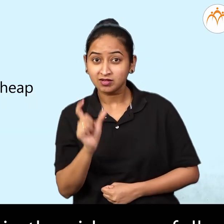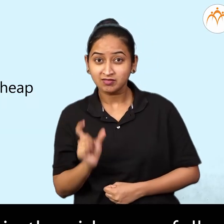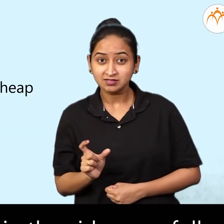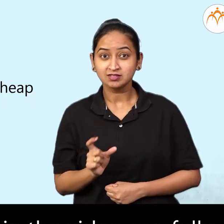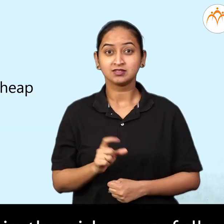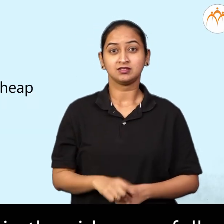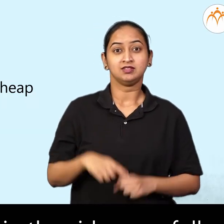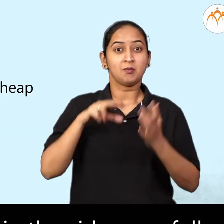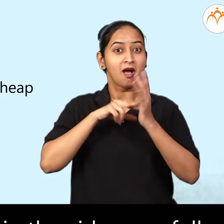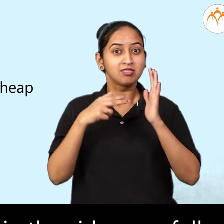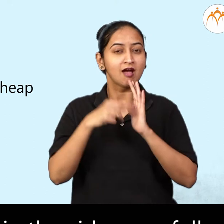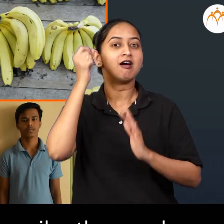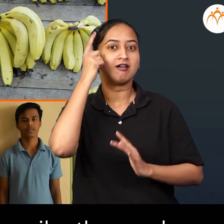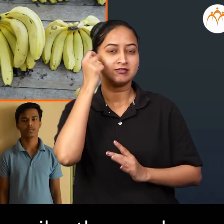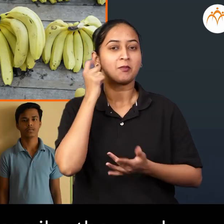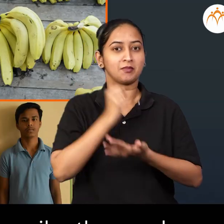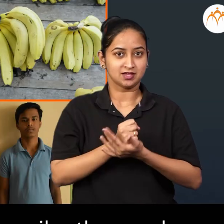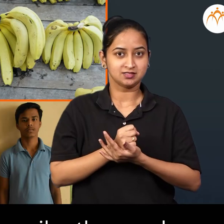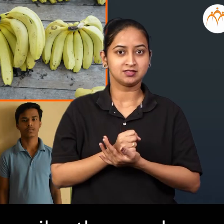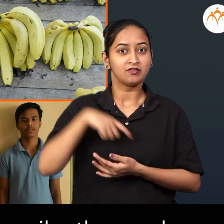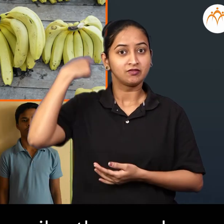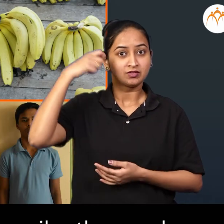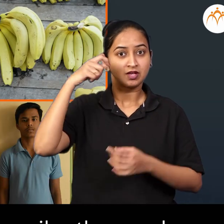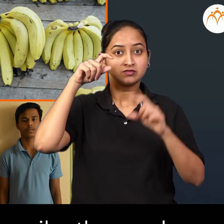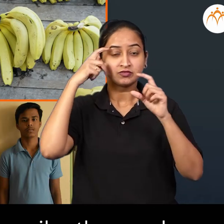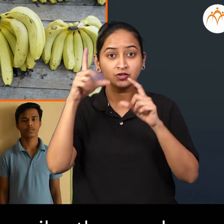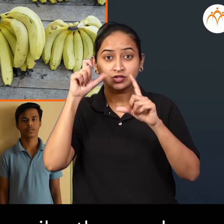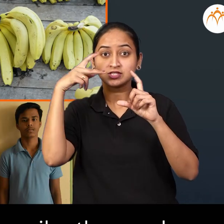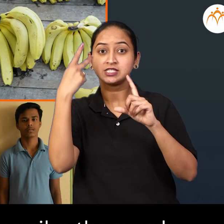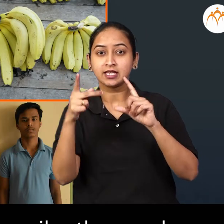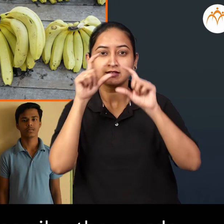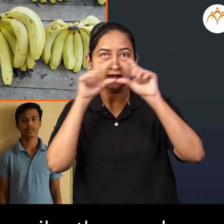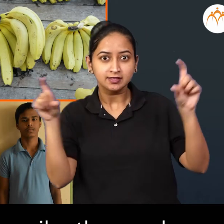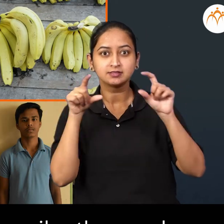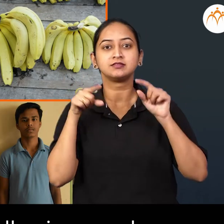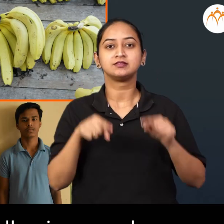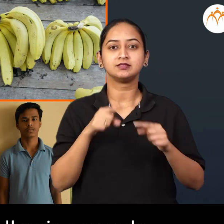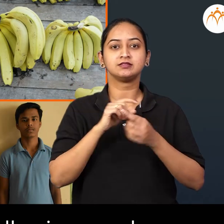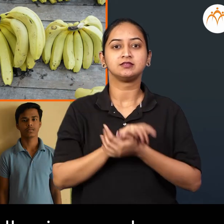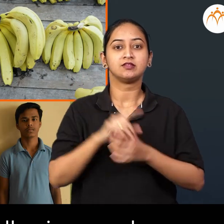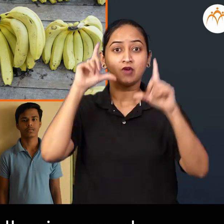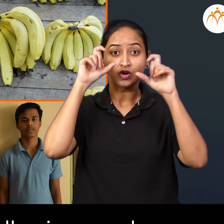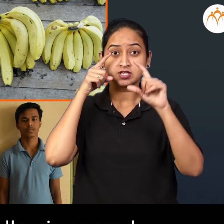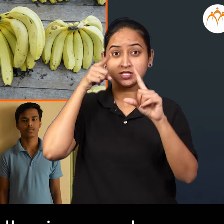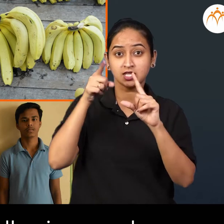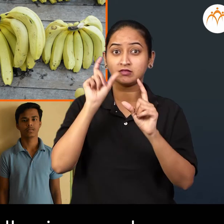video carefully These pictures describe the words Look at the following words